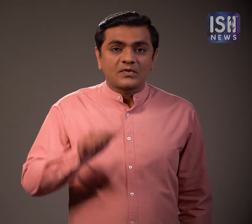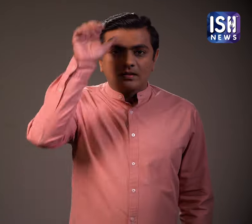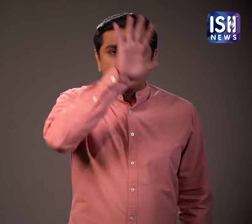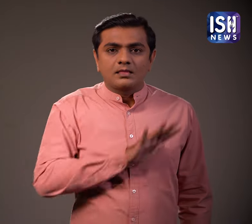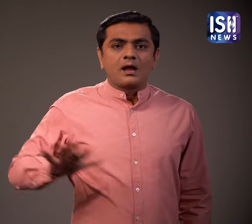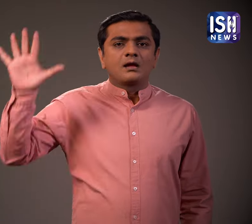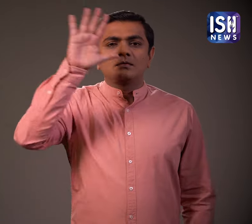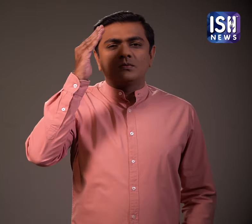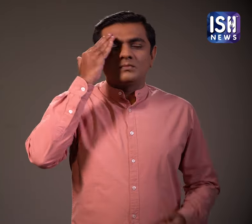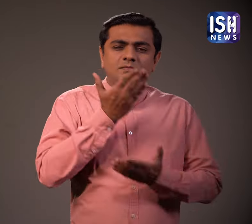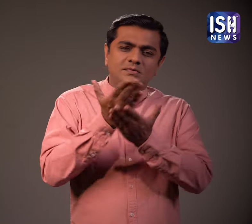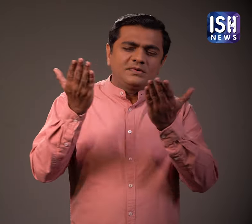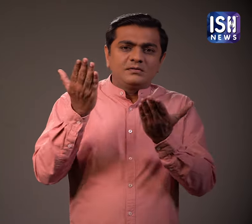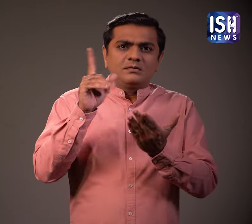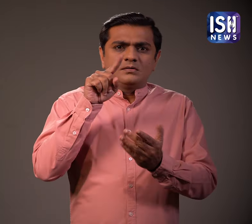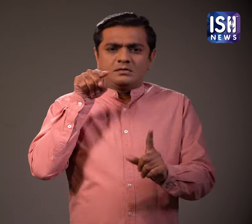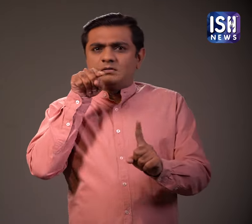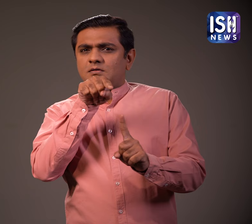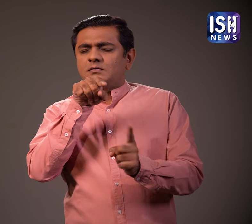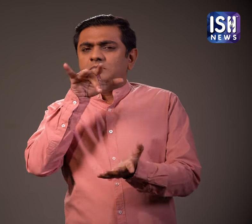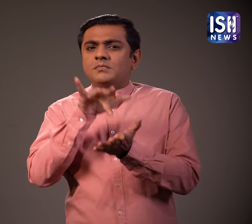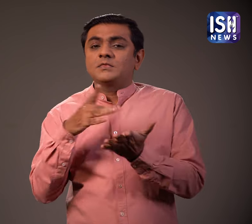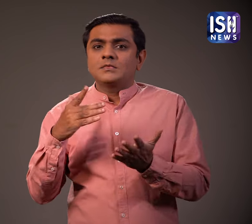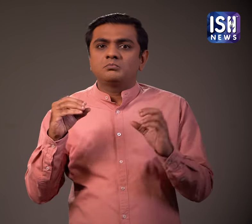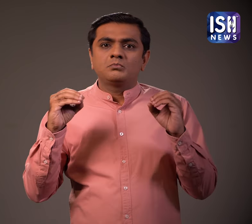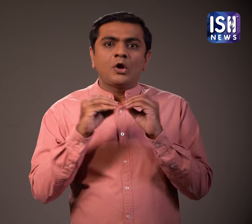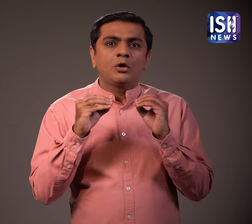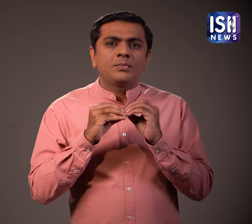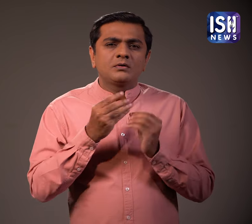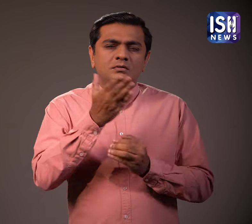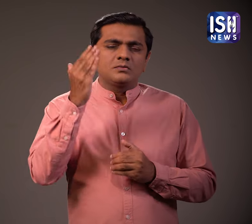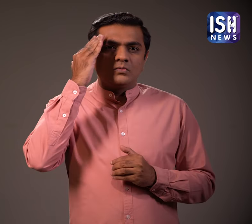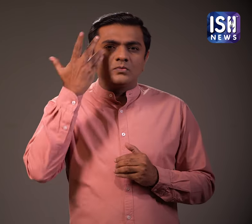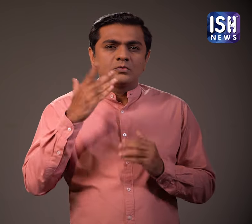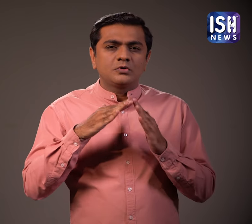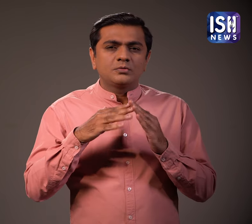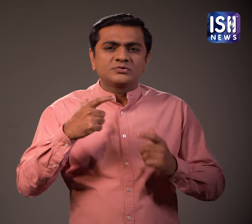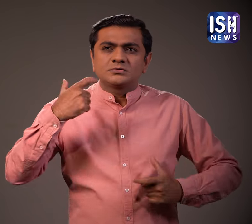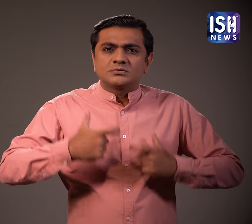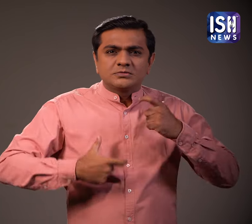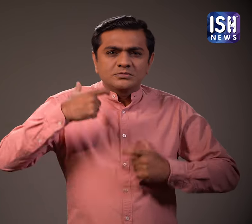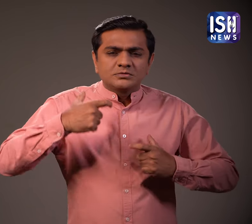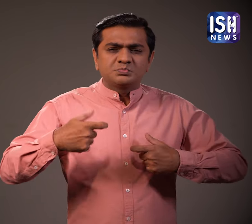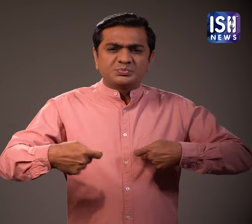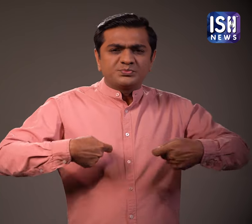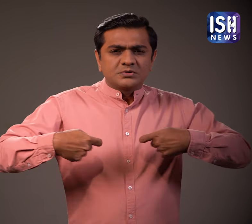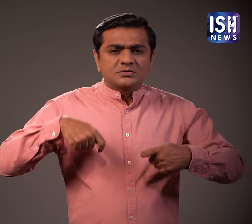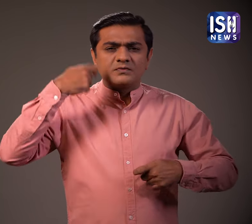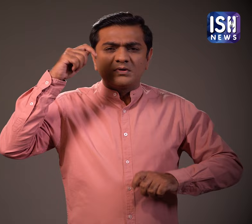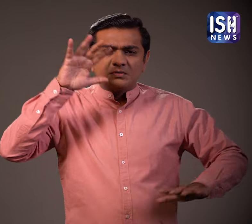Every Indian knows that Mumbai with its skyscrapers, film